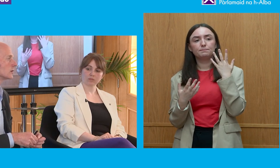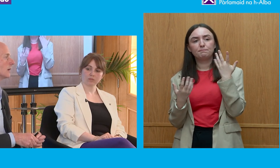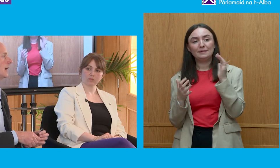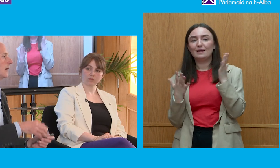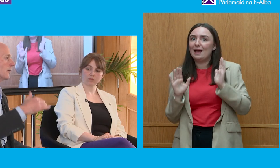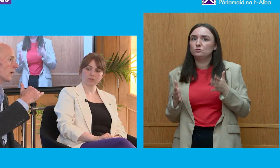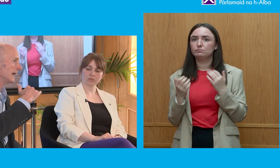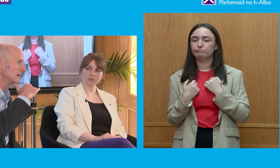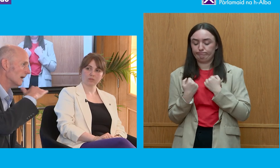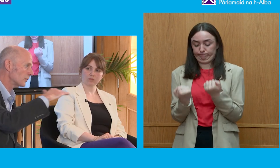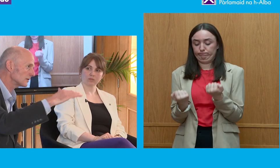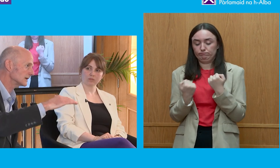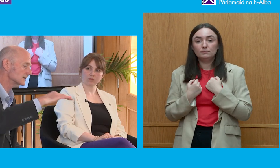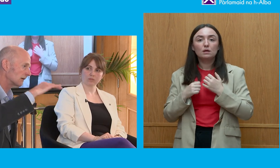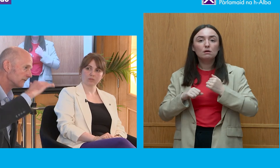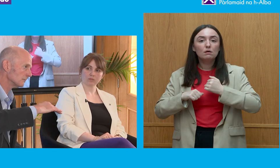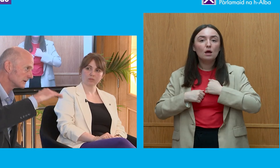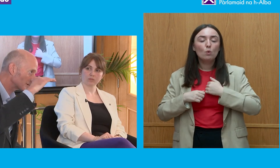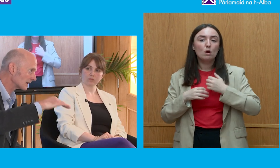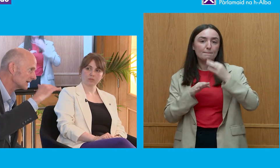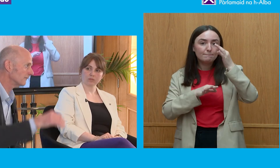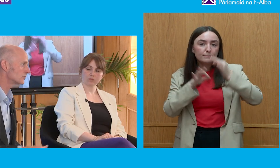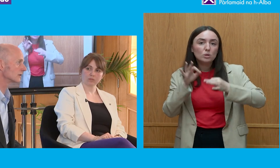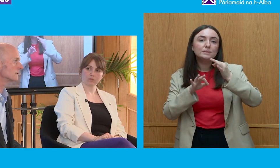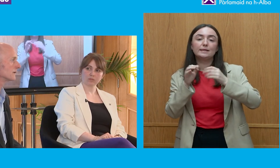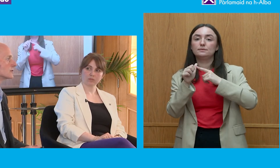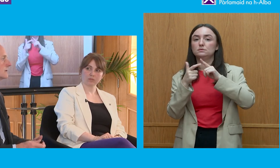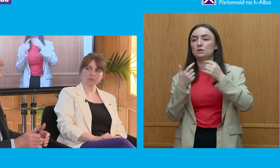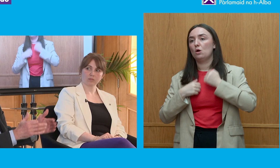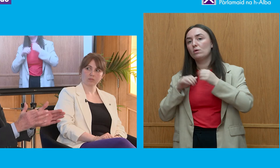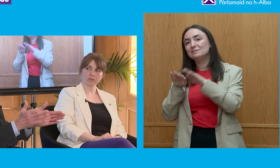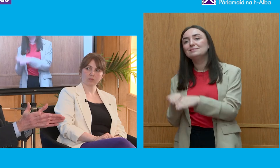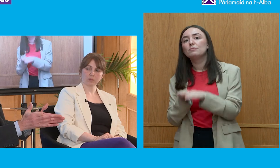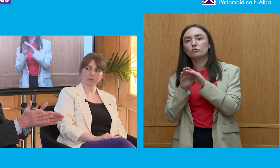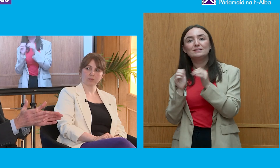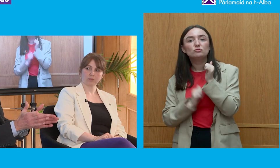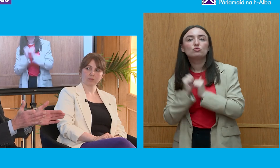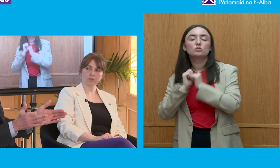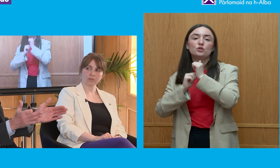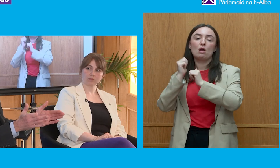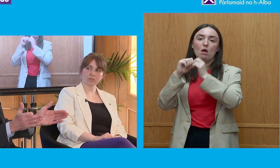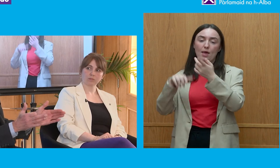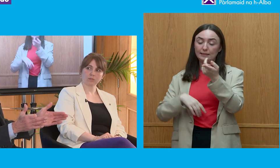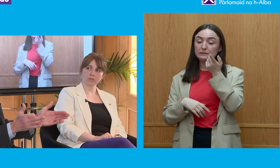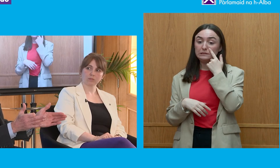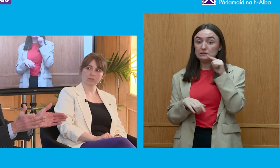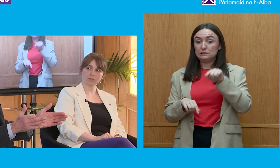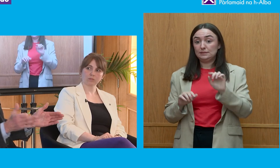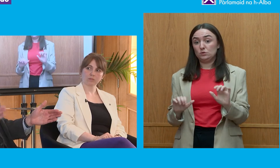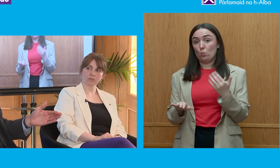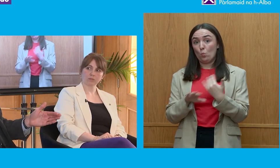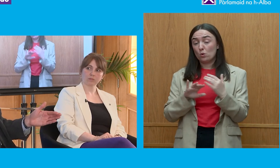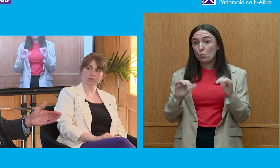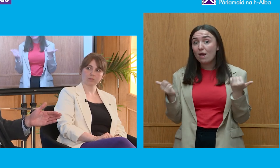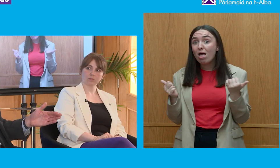look at the way our politics are in for democratic infrastructure functions and see is it fit for purpose